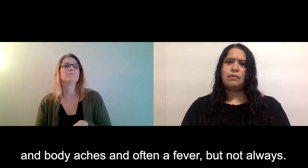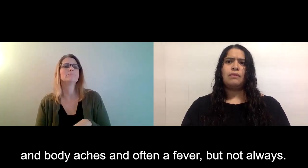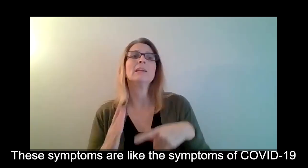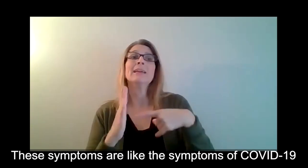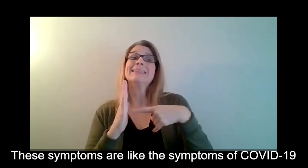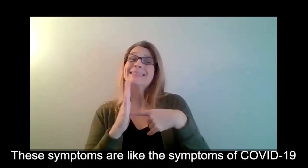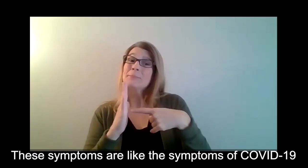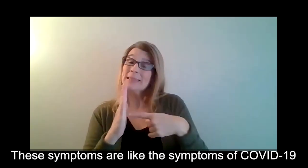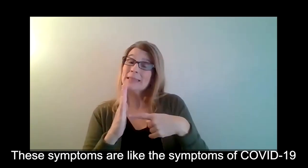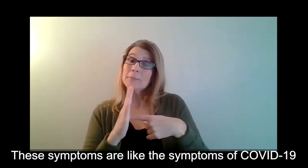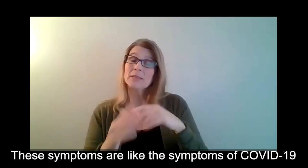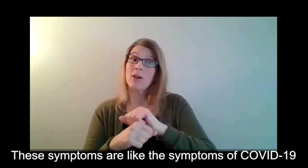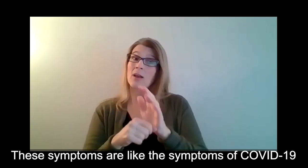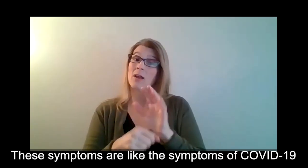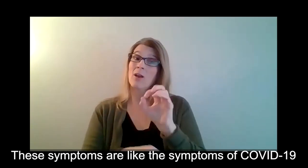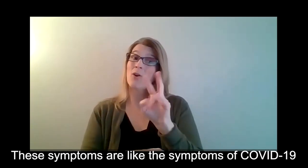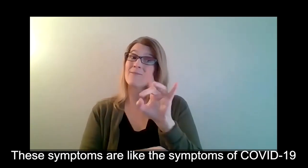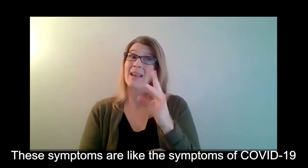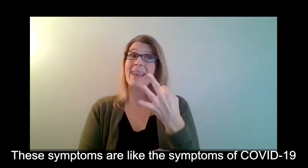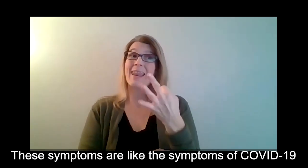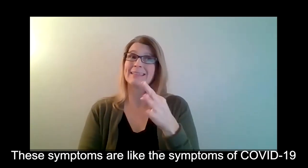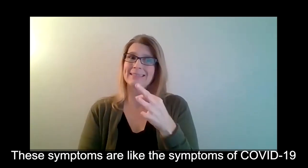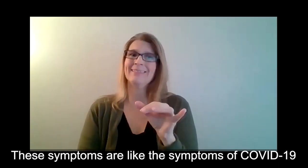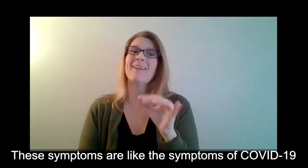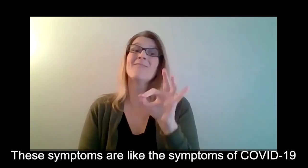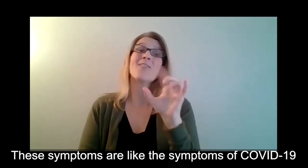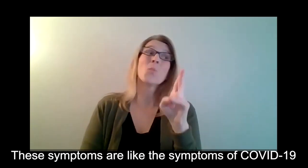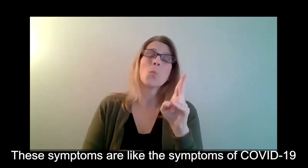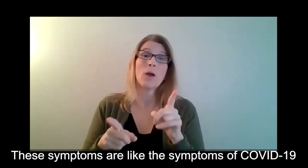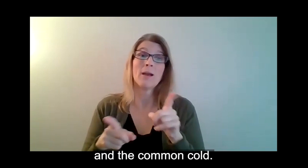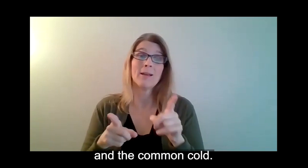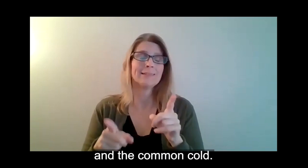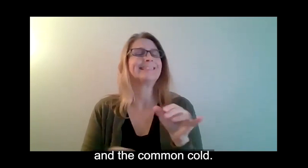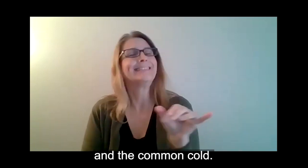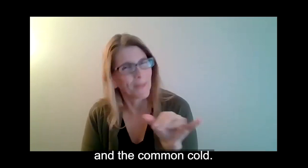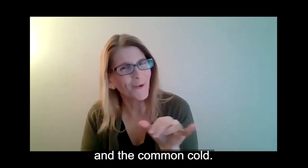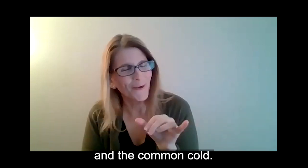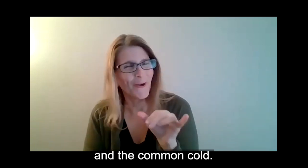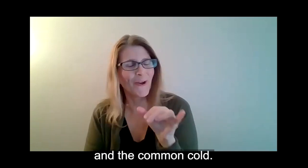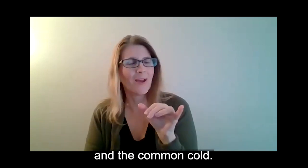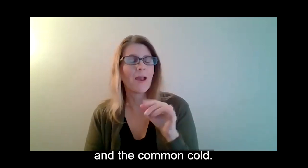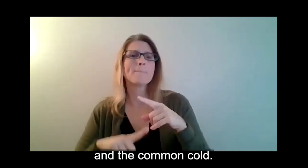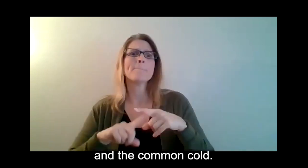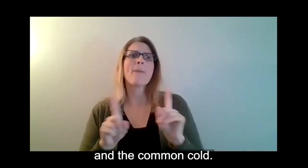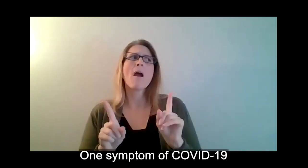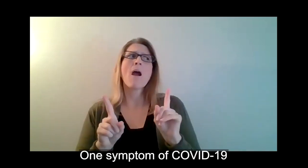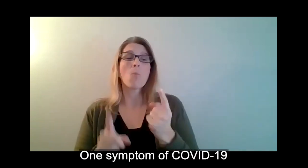These symptoms are like the symptoms of COVID-19 and the common cold.